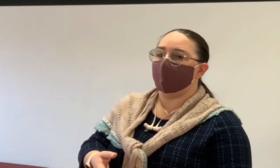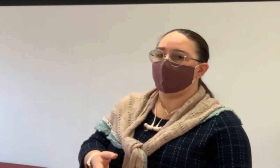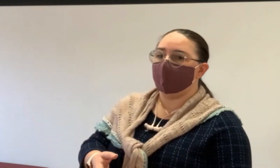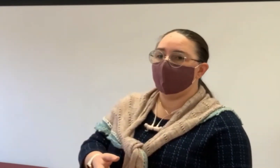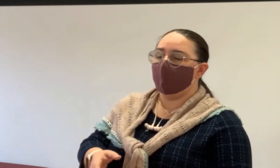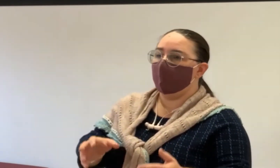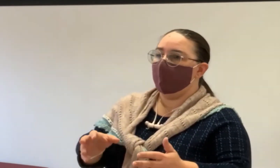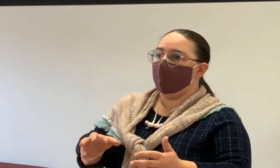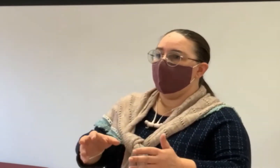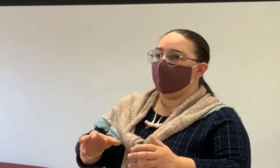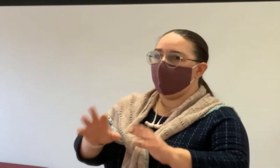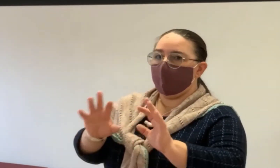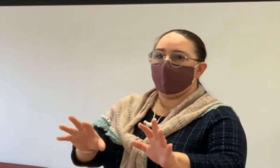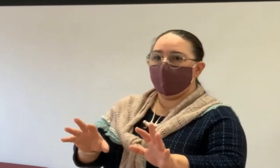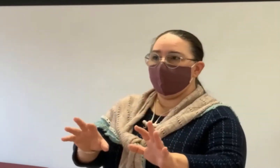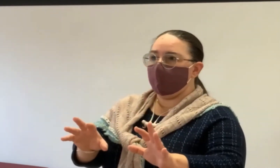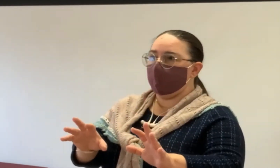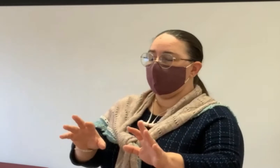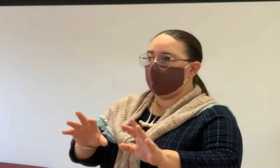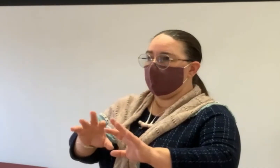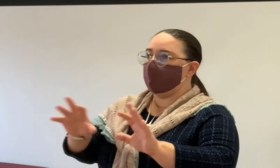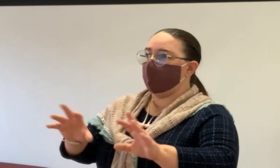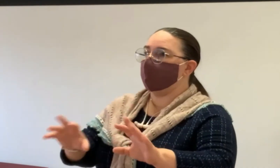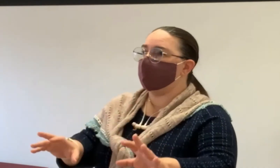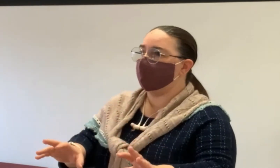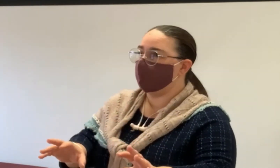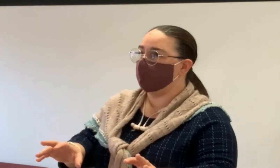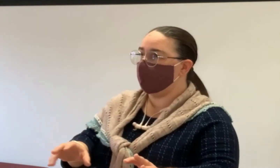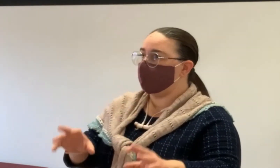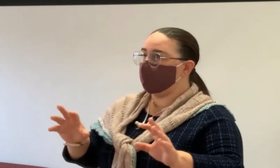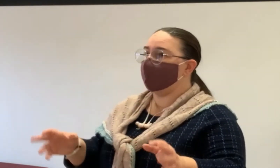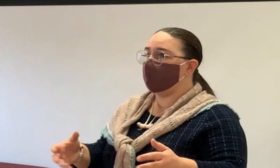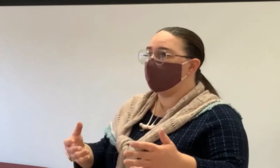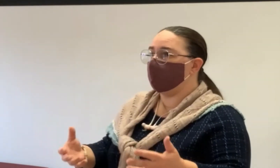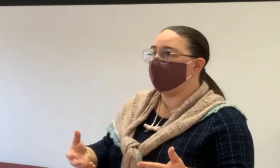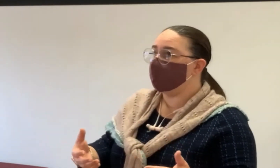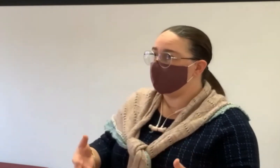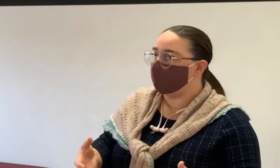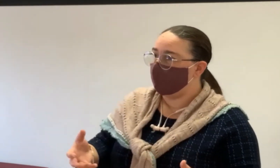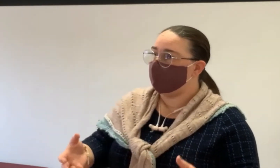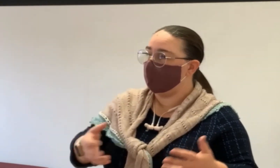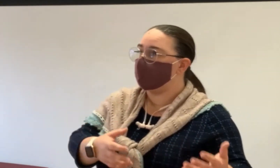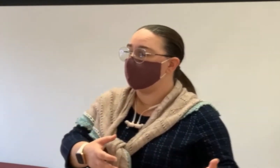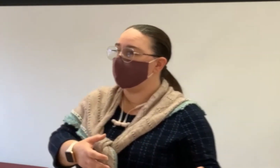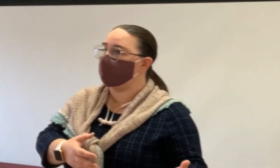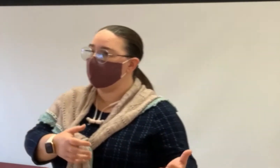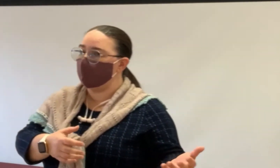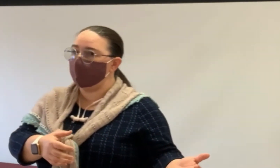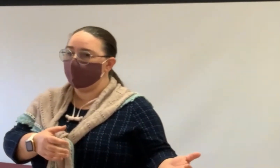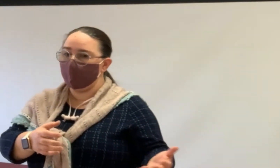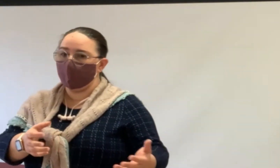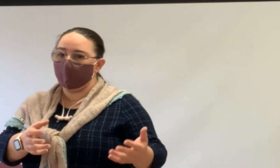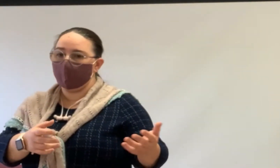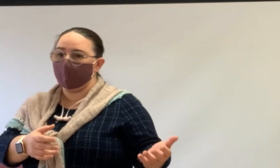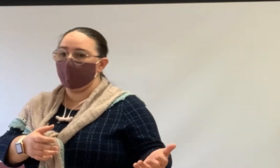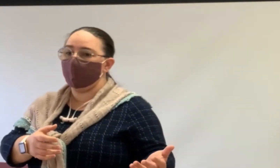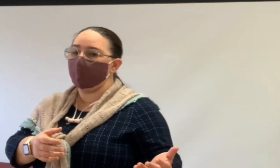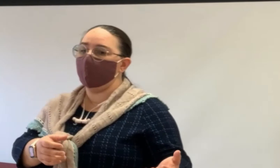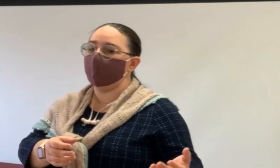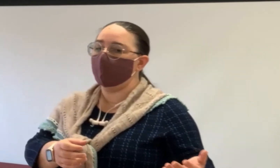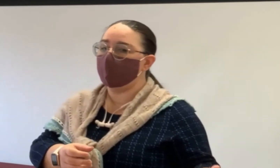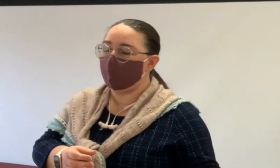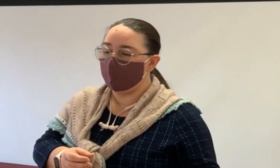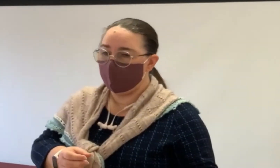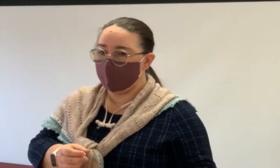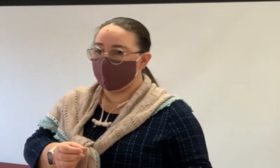you as a seller. But we're not here to, to sell our services as agents, obviously we love to do that. And that's, that's, you know, a